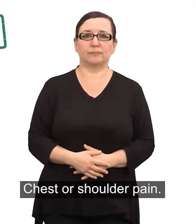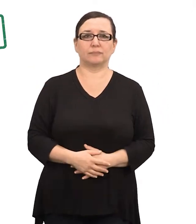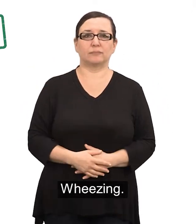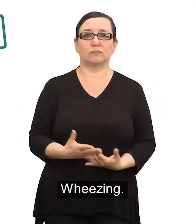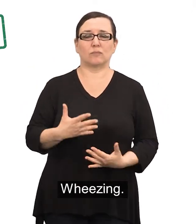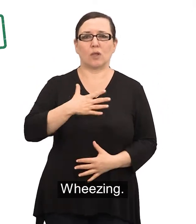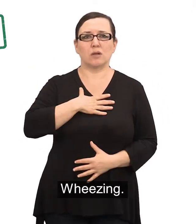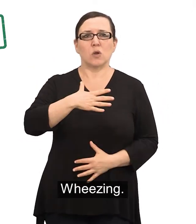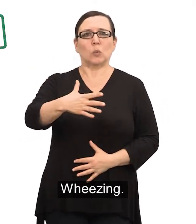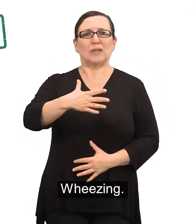Wheezing.